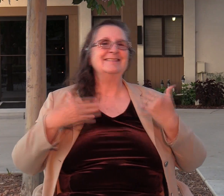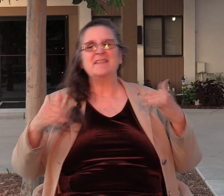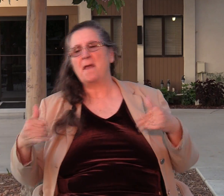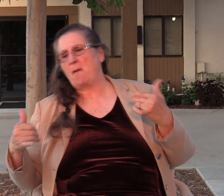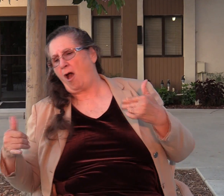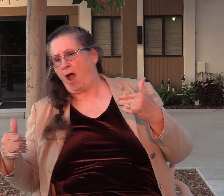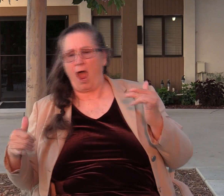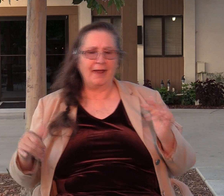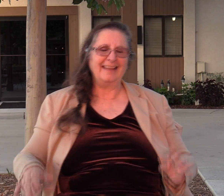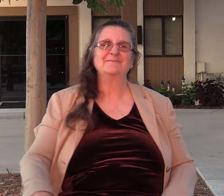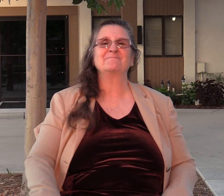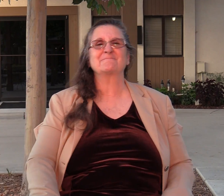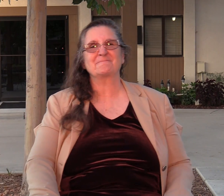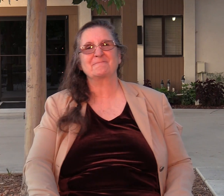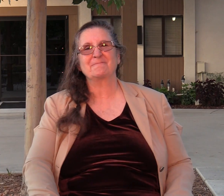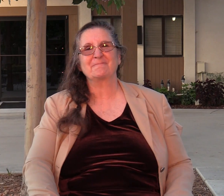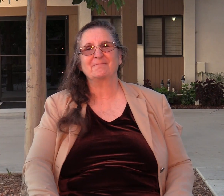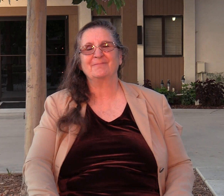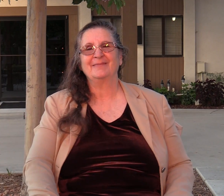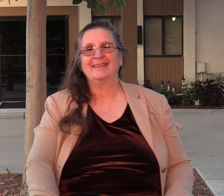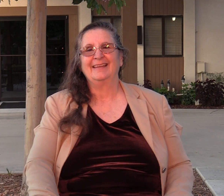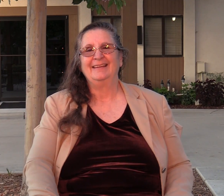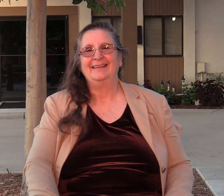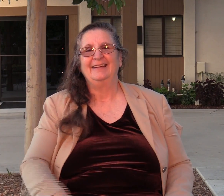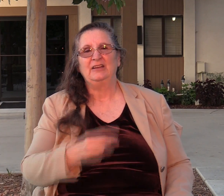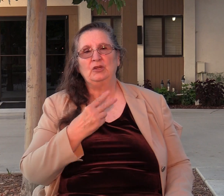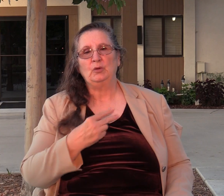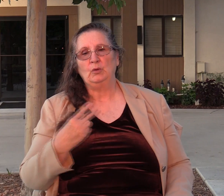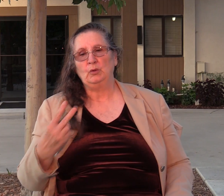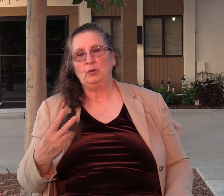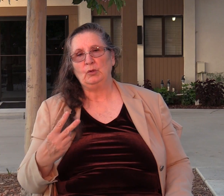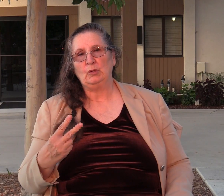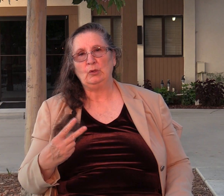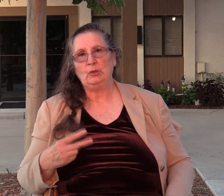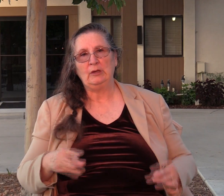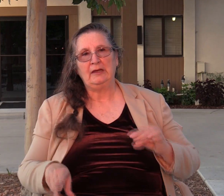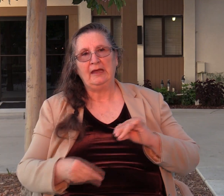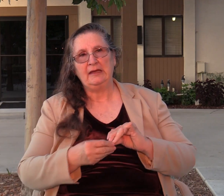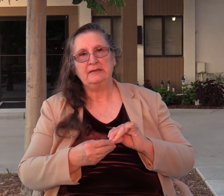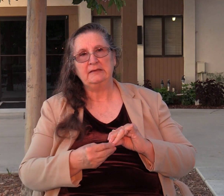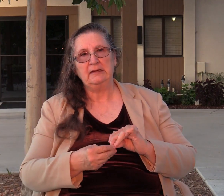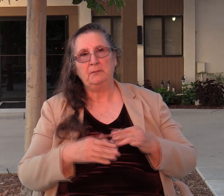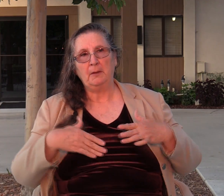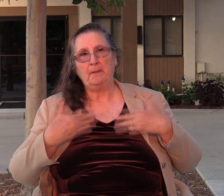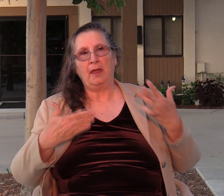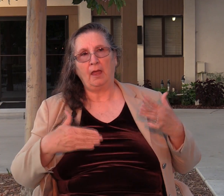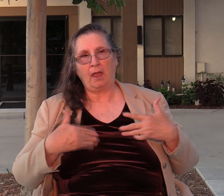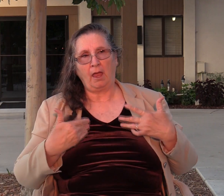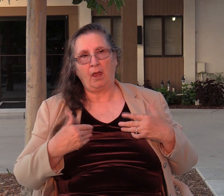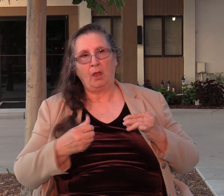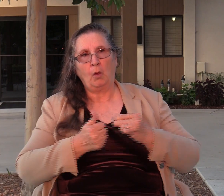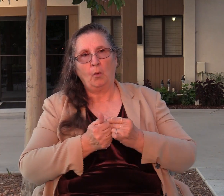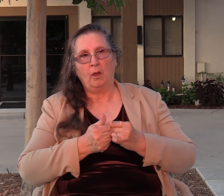So, two and two together you have wine and then you get merry, okay, without a doubt, speaking of getting drunk.